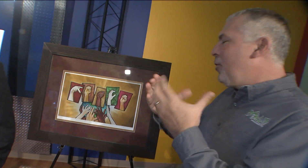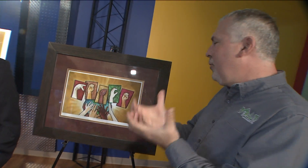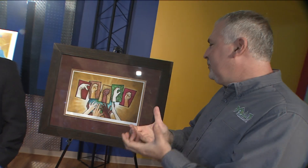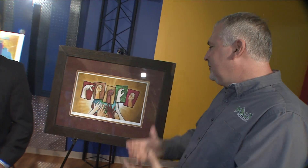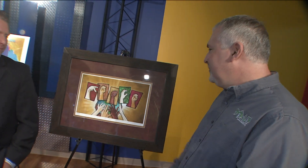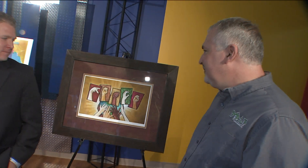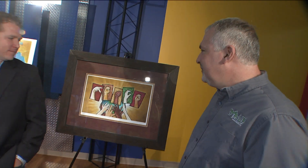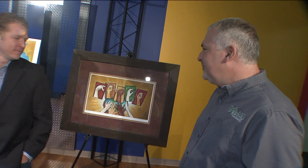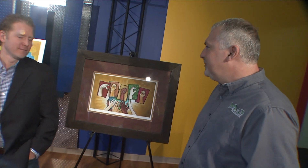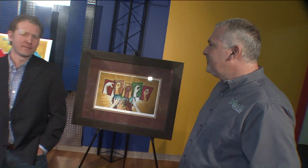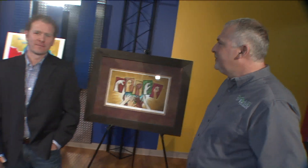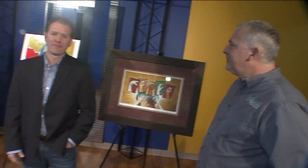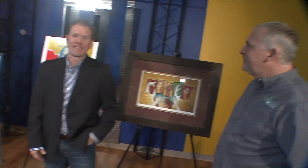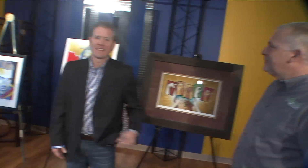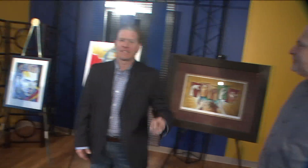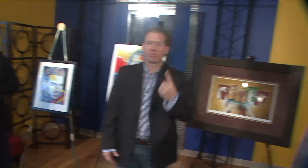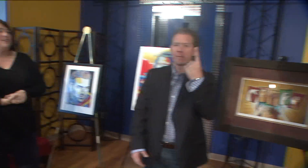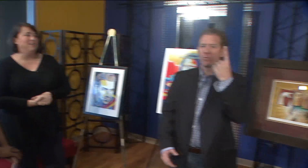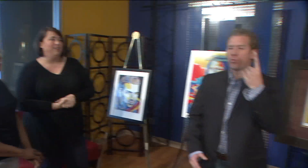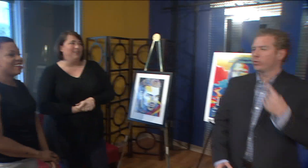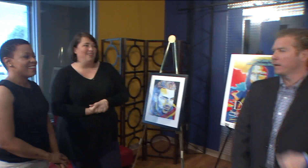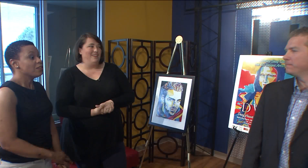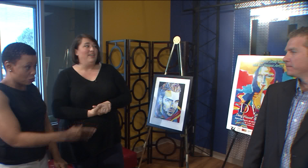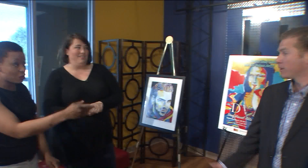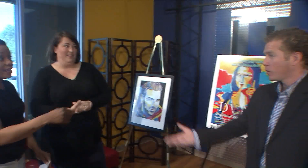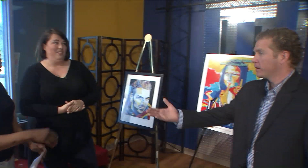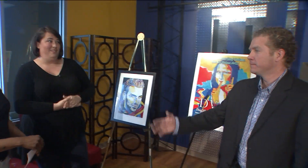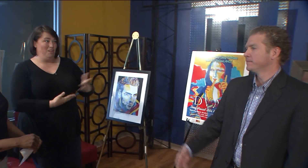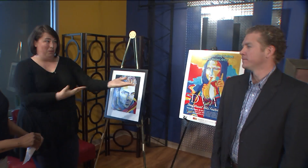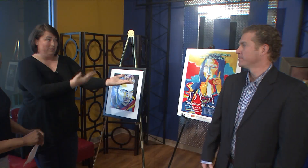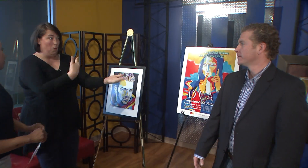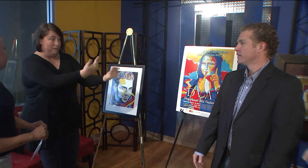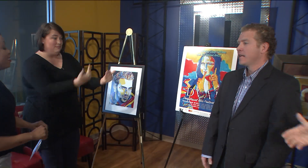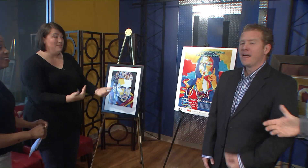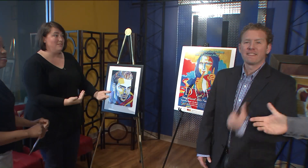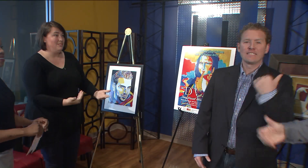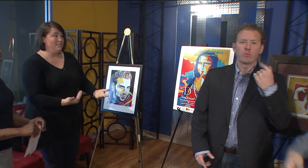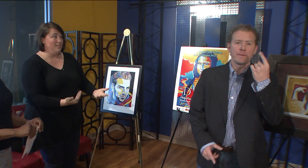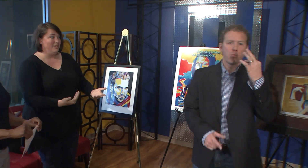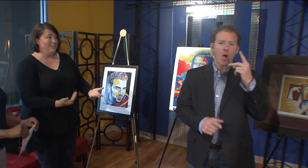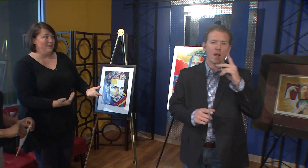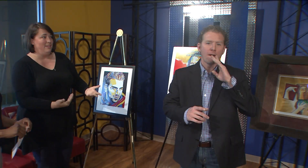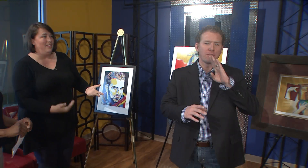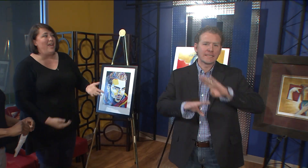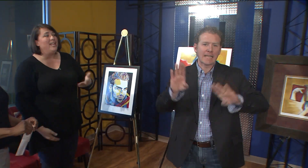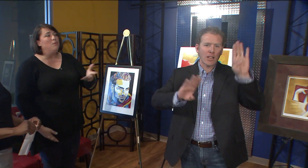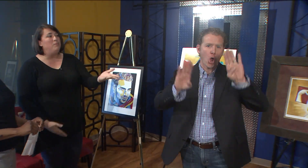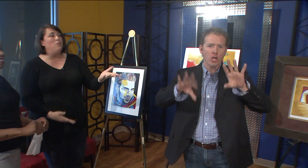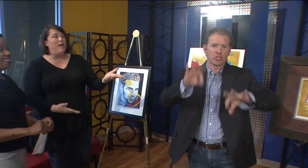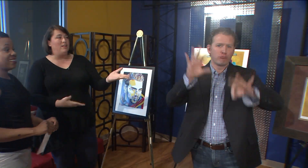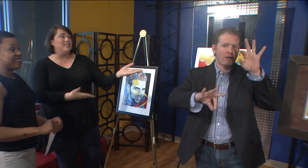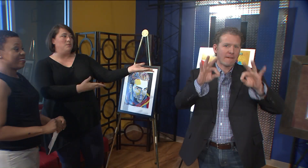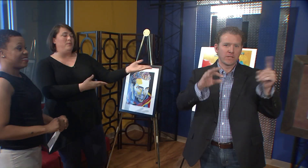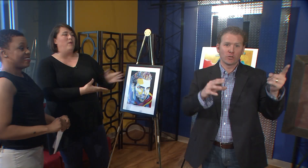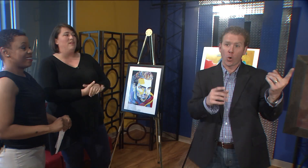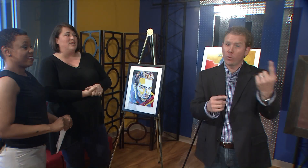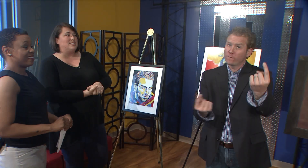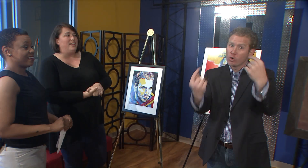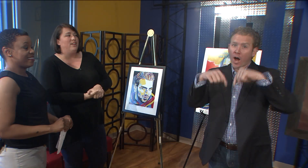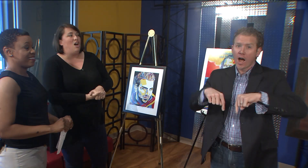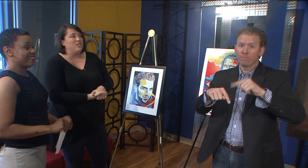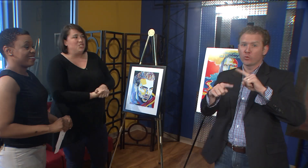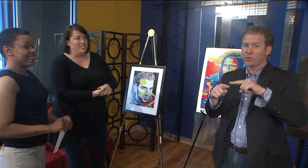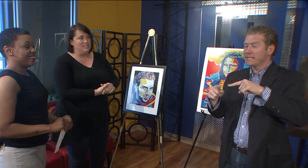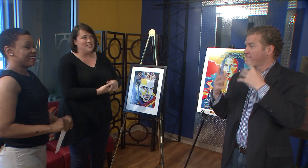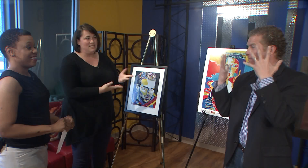Peace. So, peace in the world. Okay, all right. Go ahead. I'm sorry? Go ahead. And this will be one of